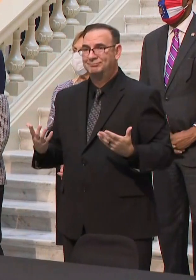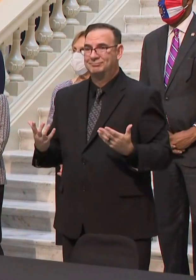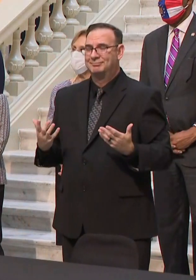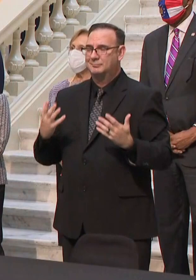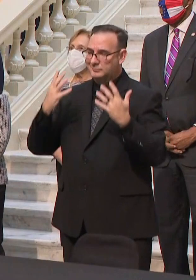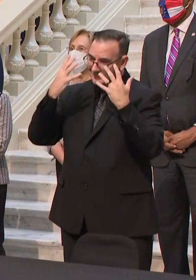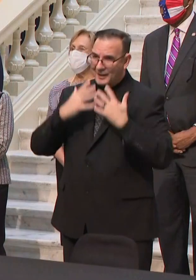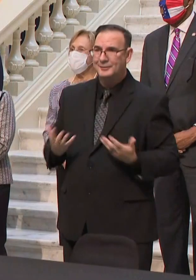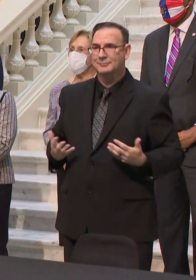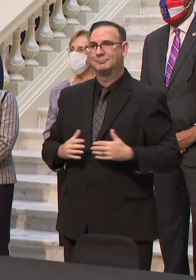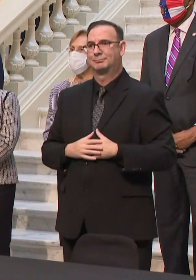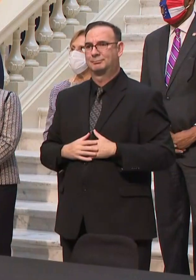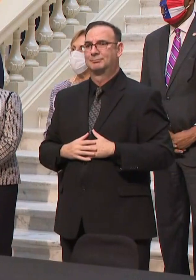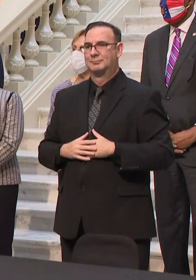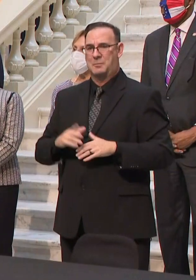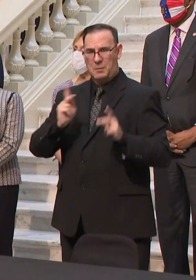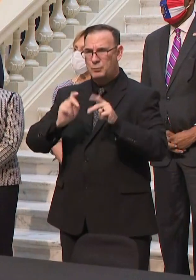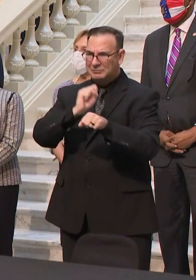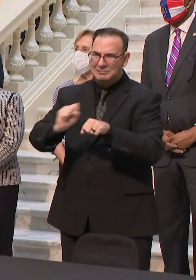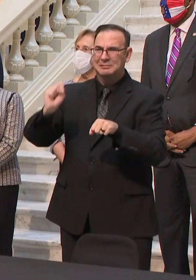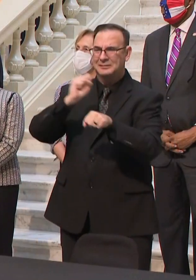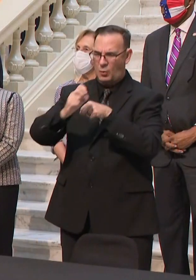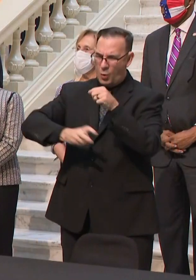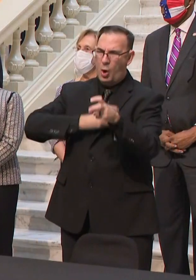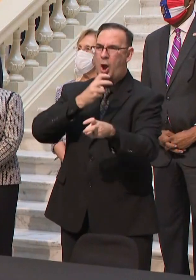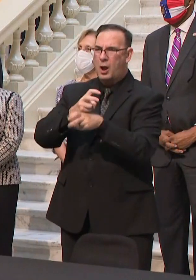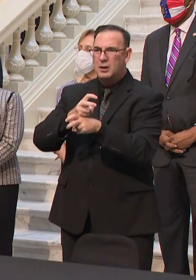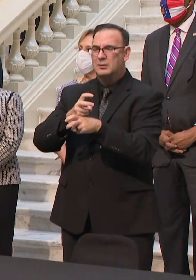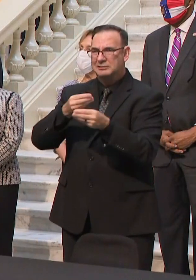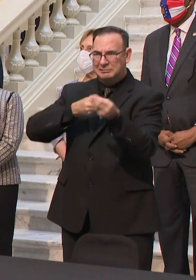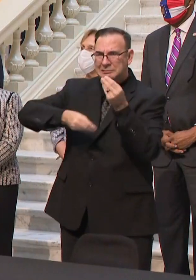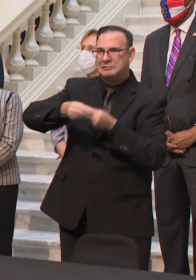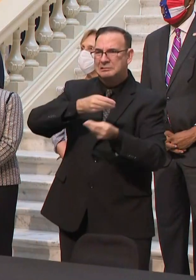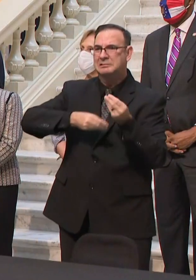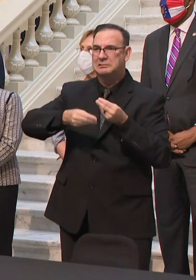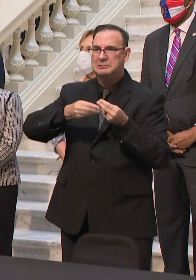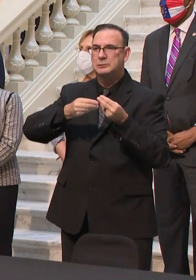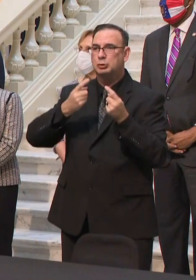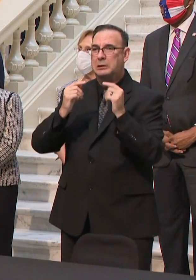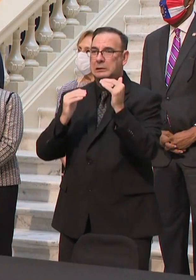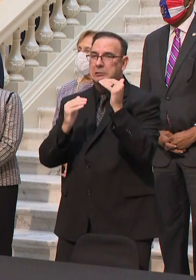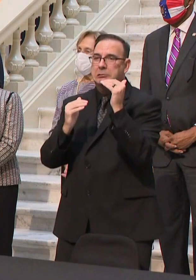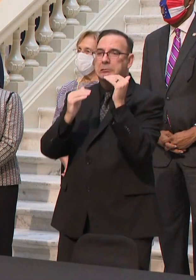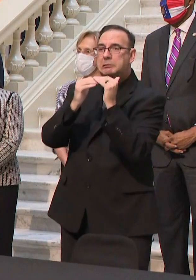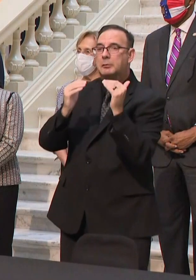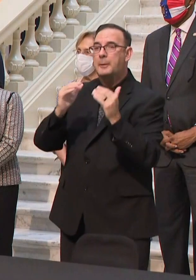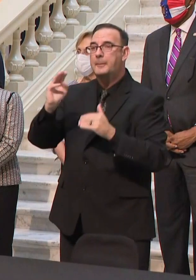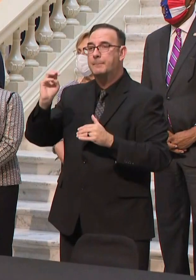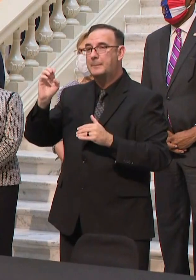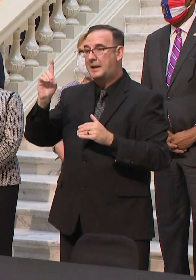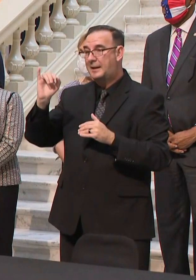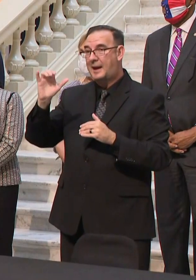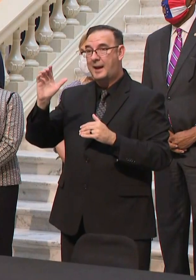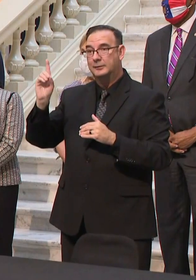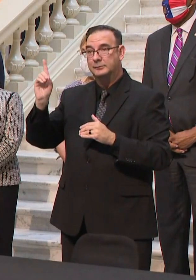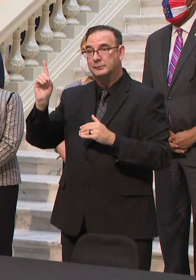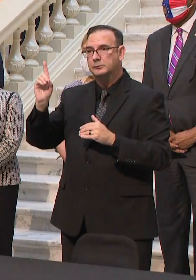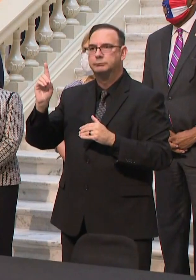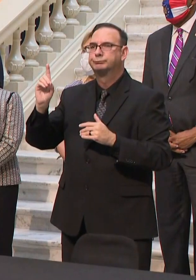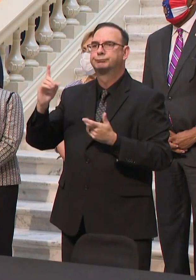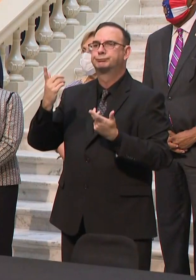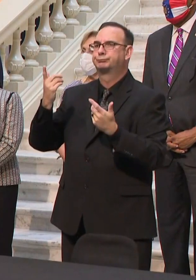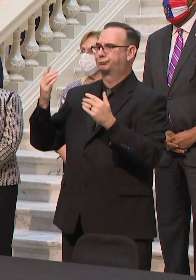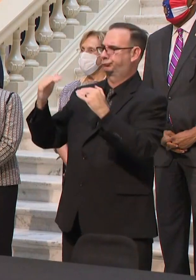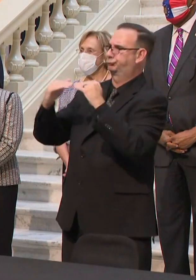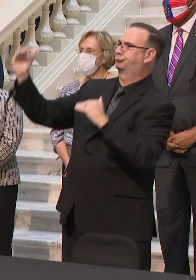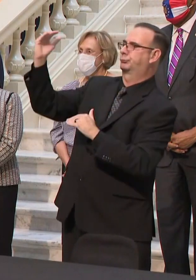too much to be on Medicaid and too little to qualify for subsidies on the current exchange. In